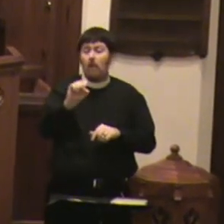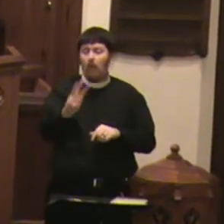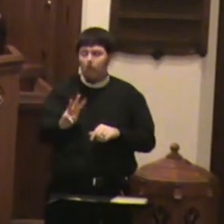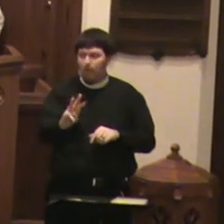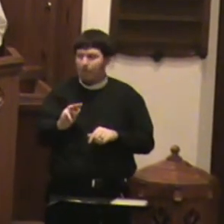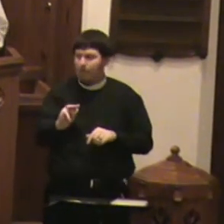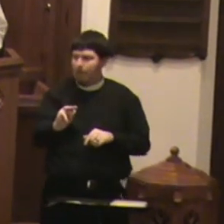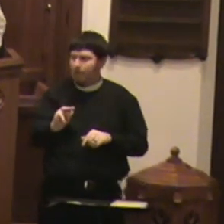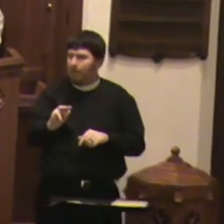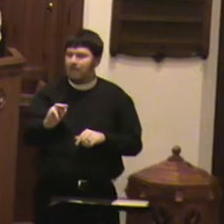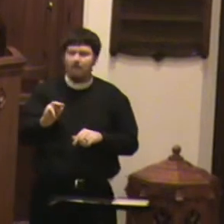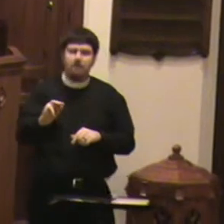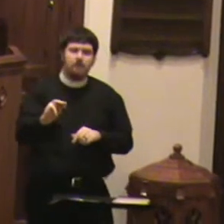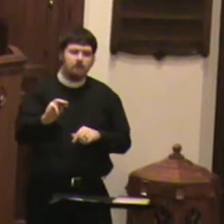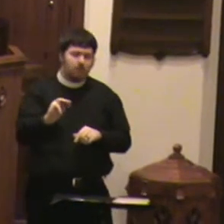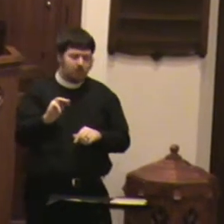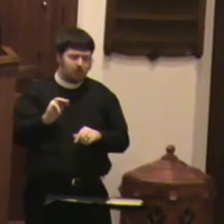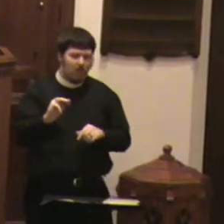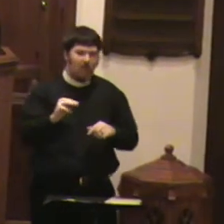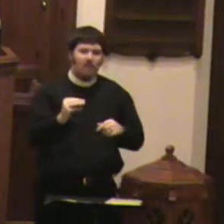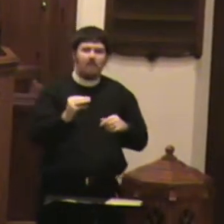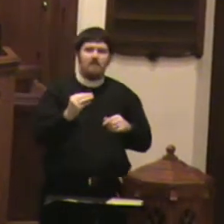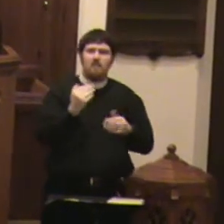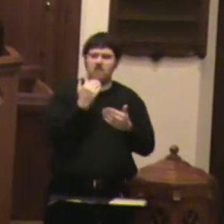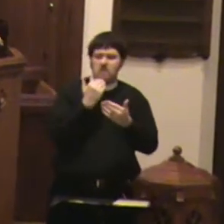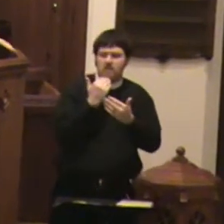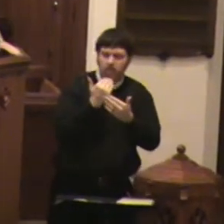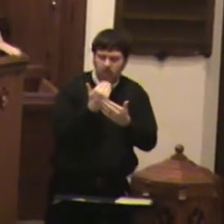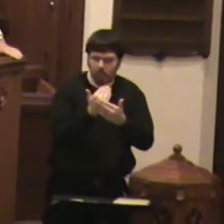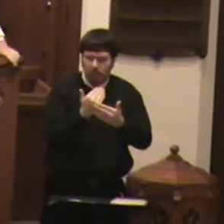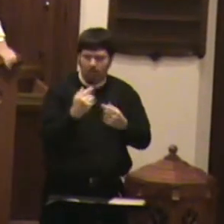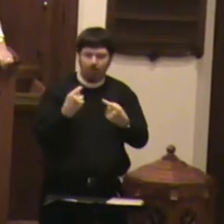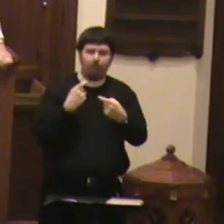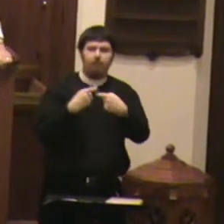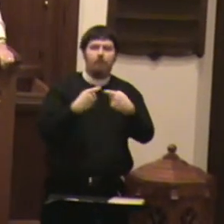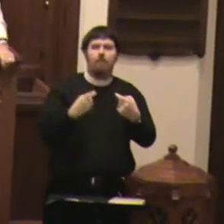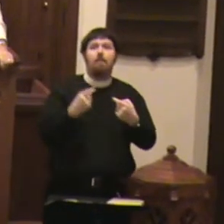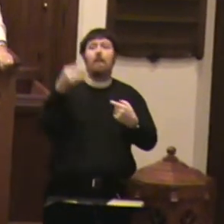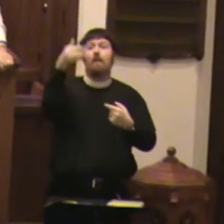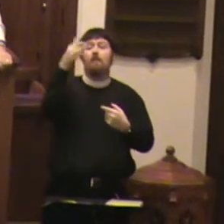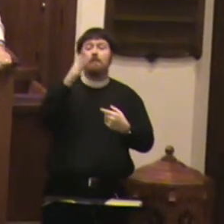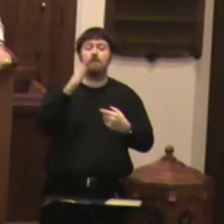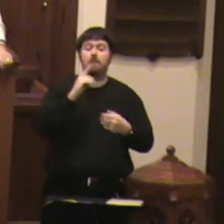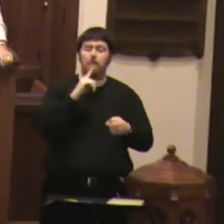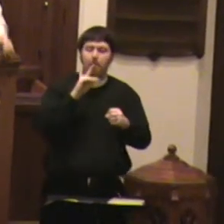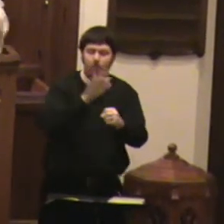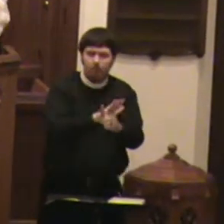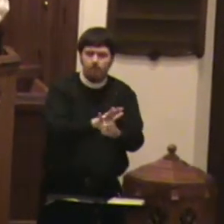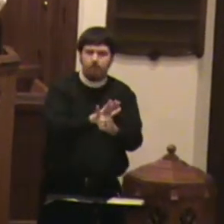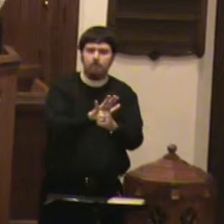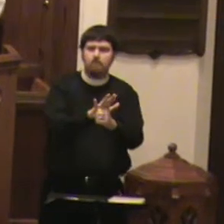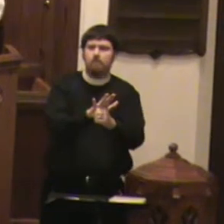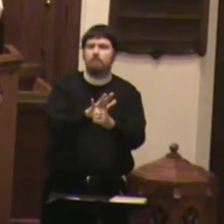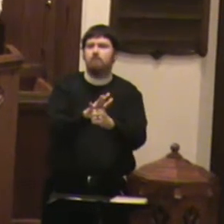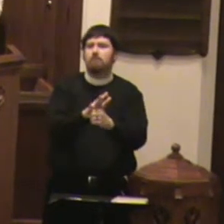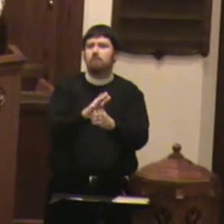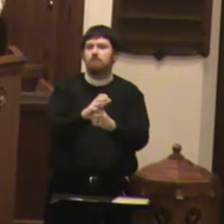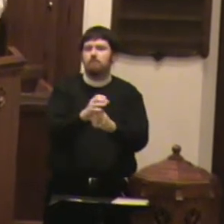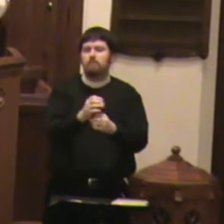came from God's care and God's comfort. In fact, they often greeted each other with that thing